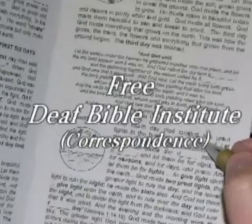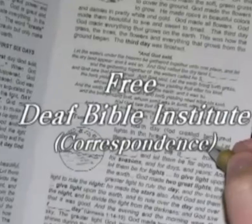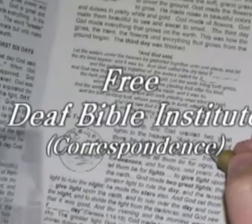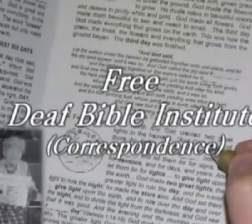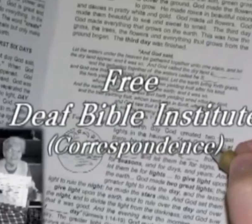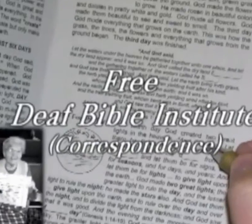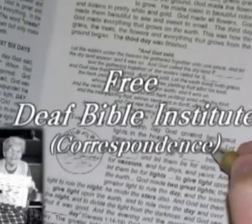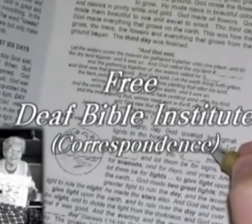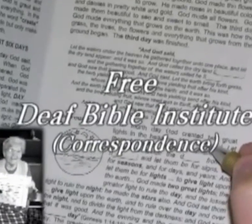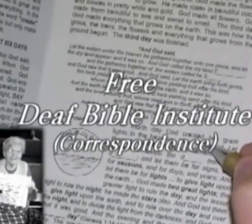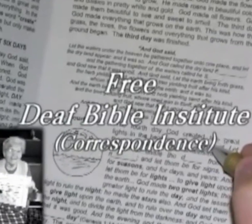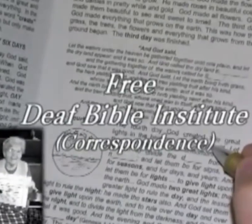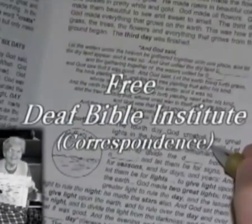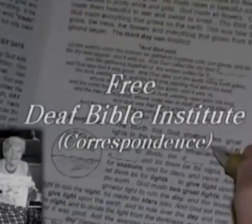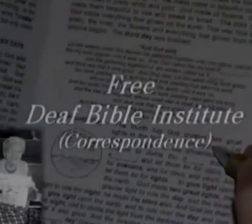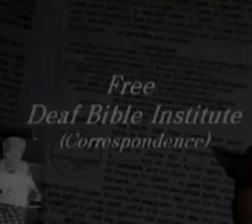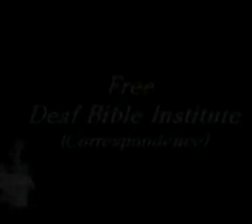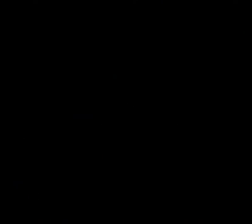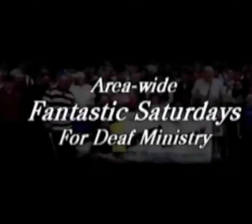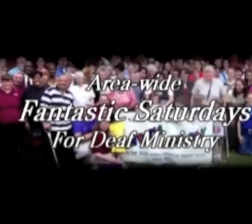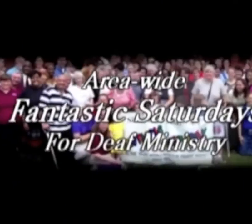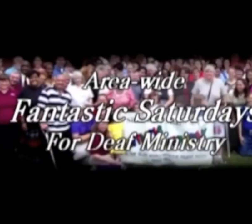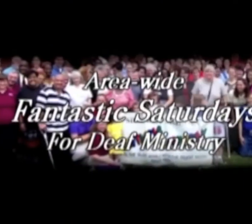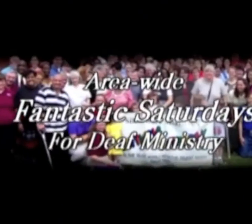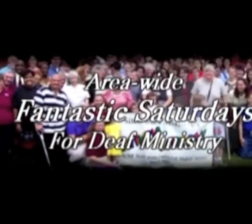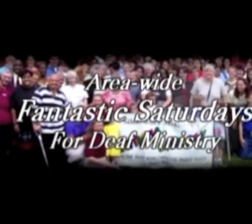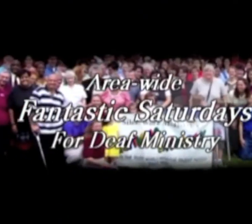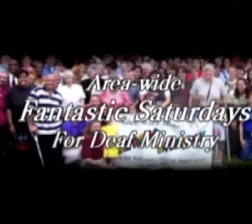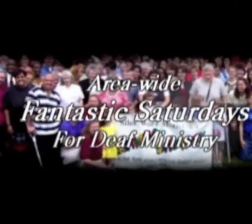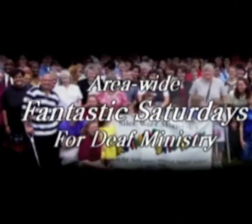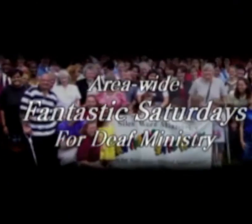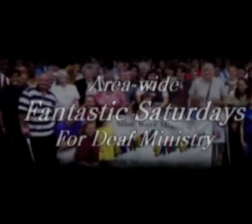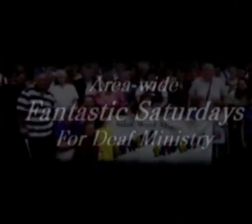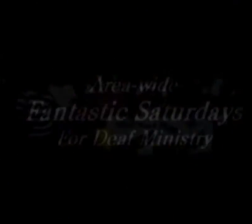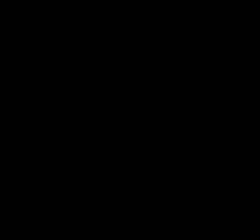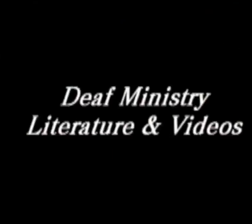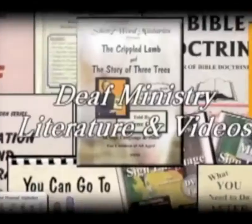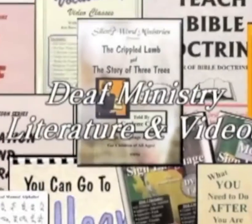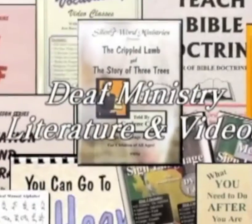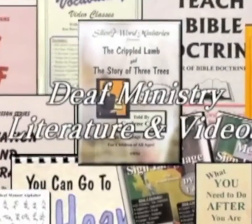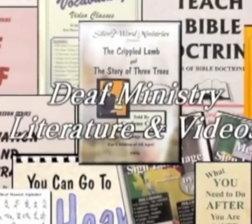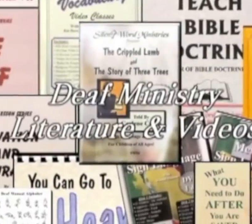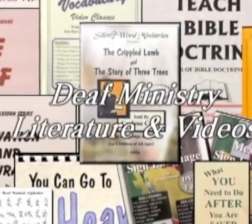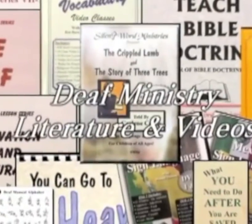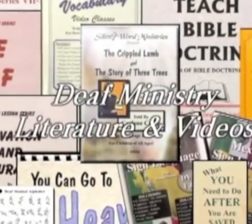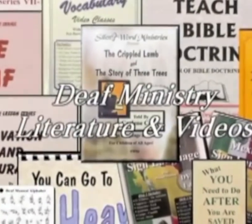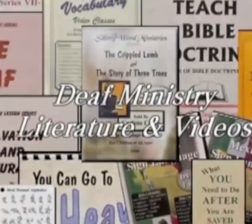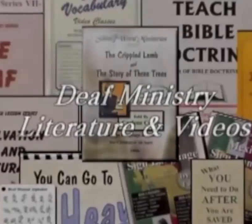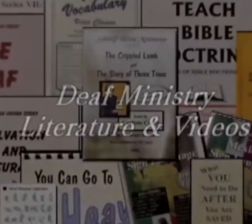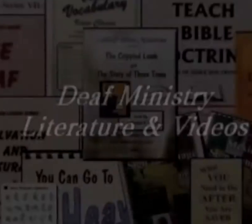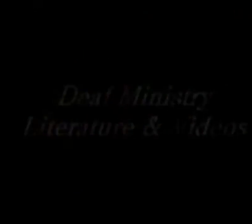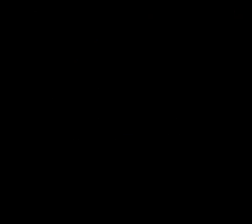everywhere. Go in my Father's name,